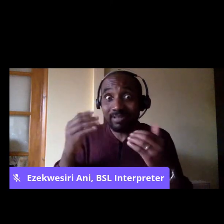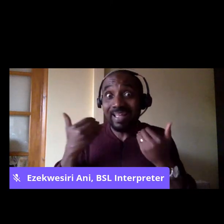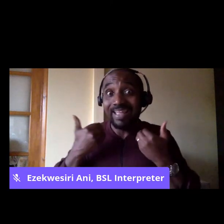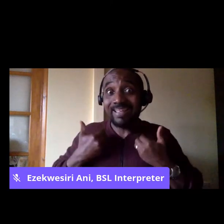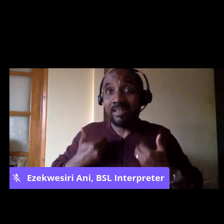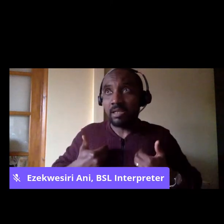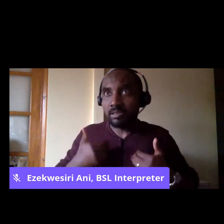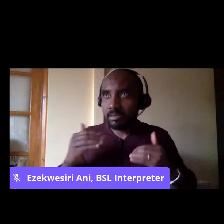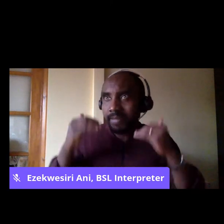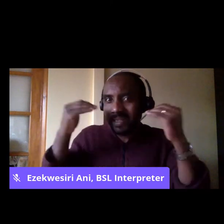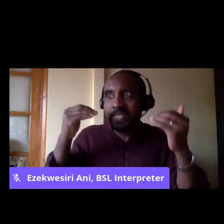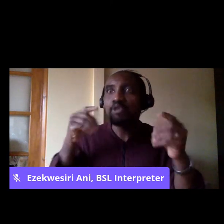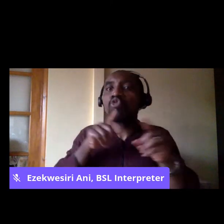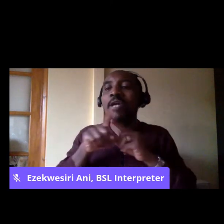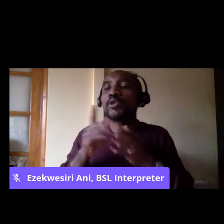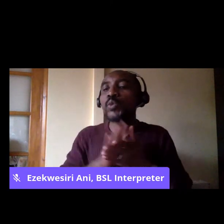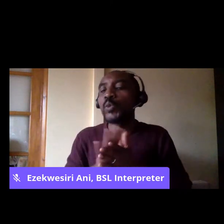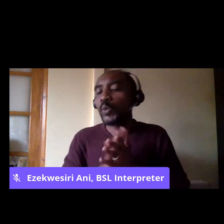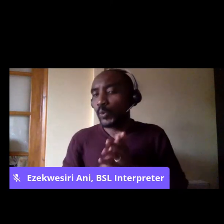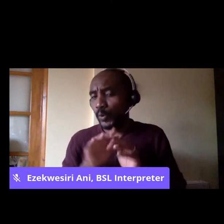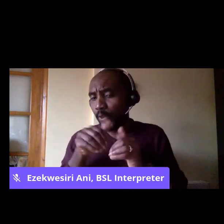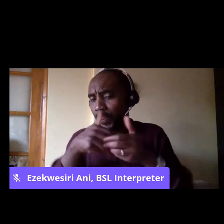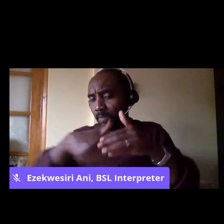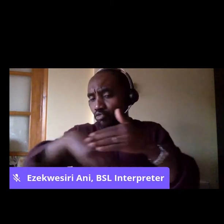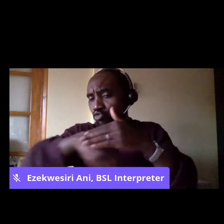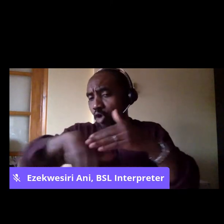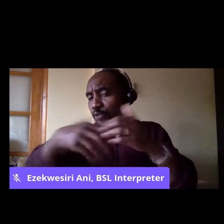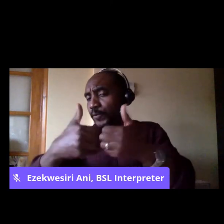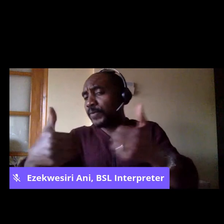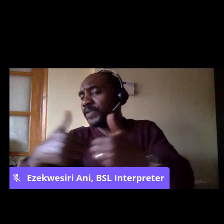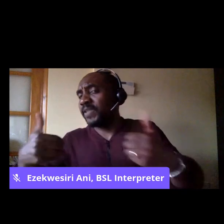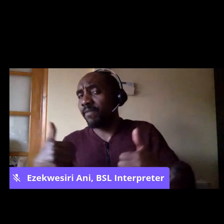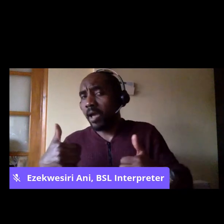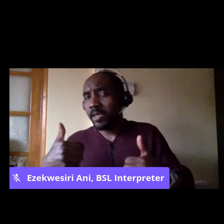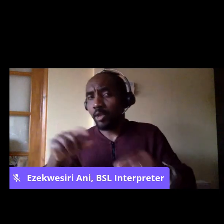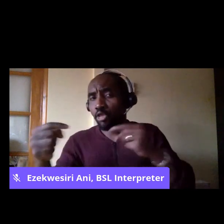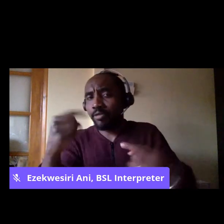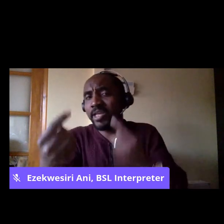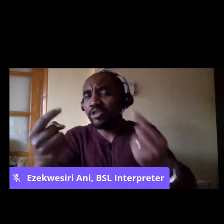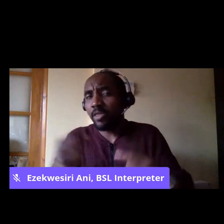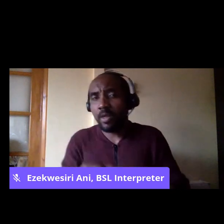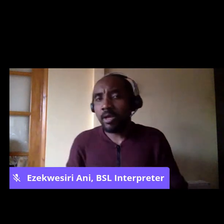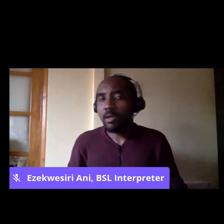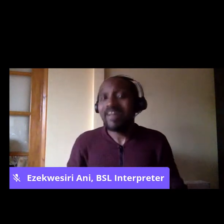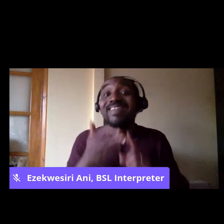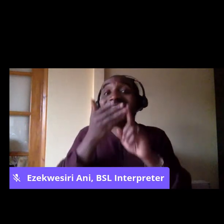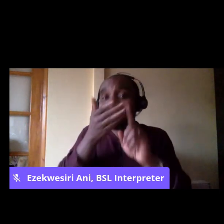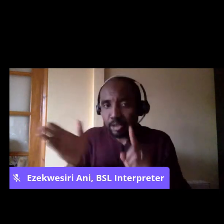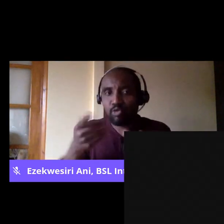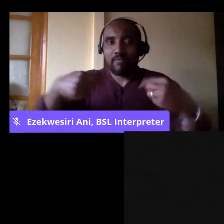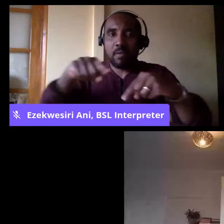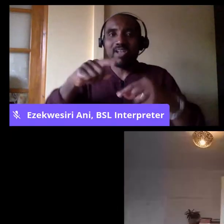to actually divide us and not help us forge the kind of real socialist movement that we need to build.